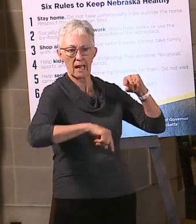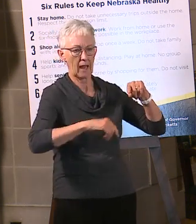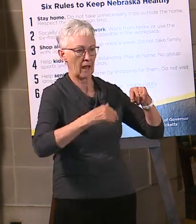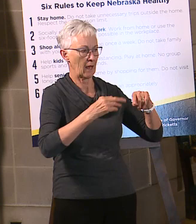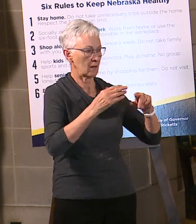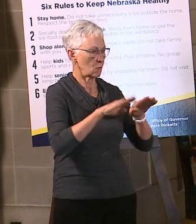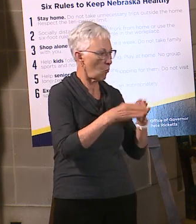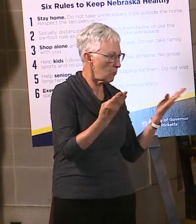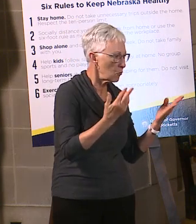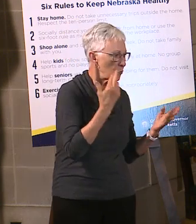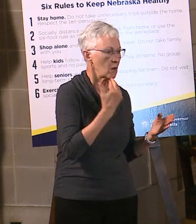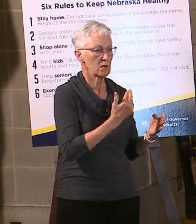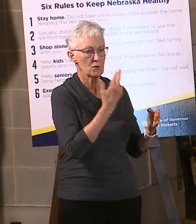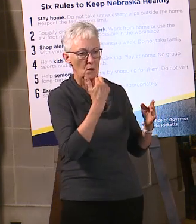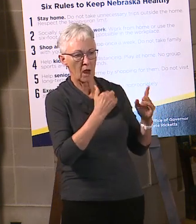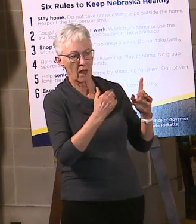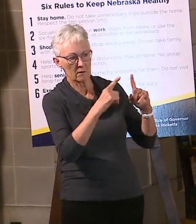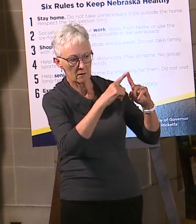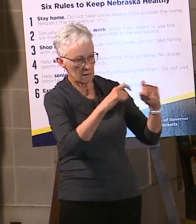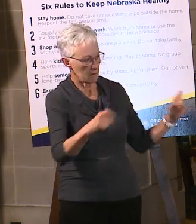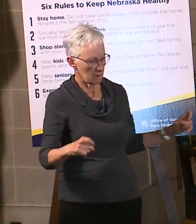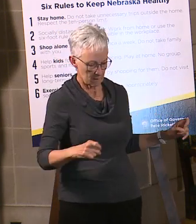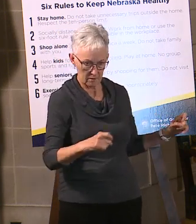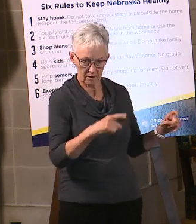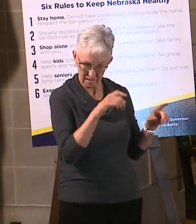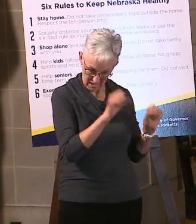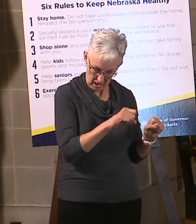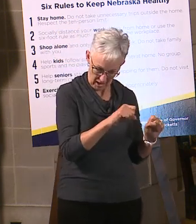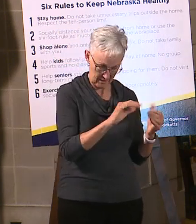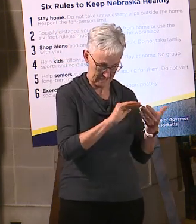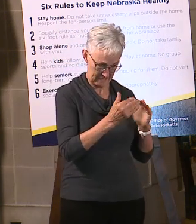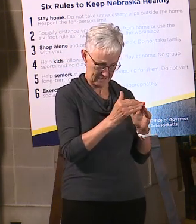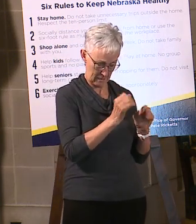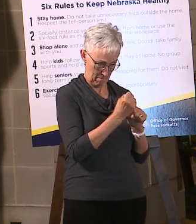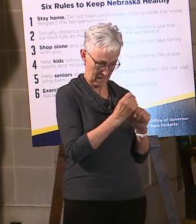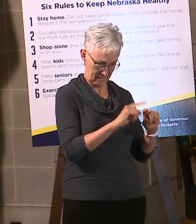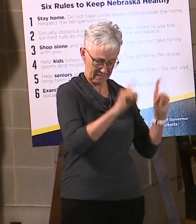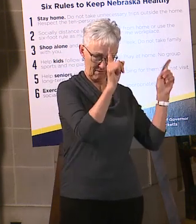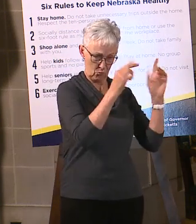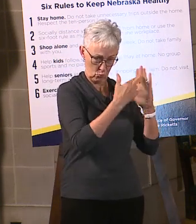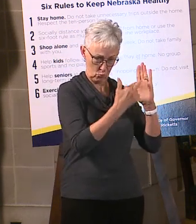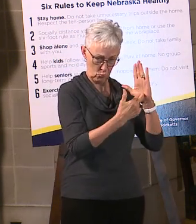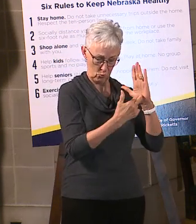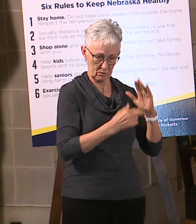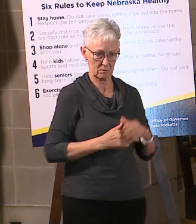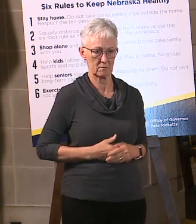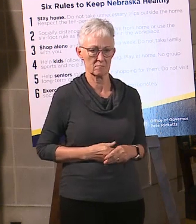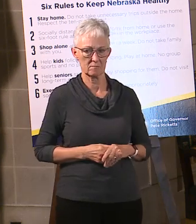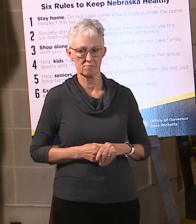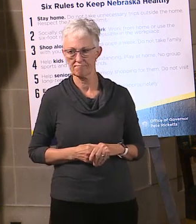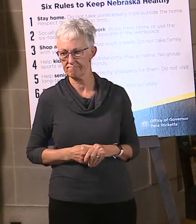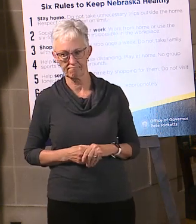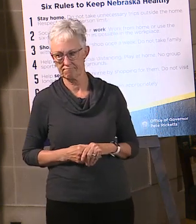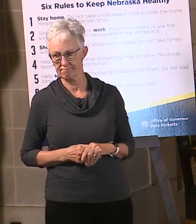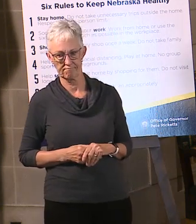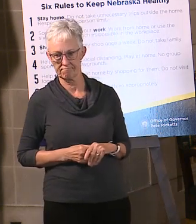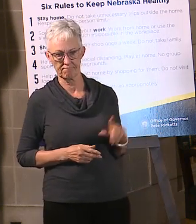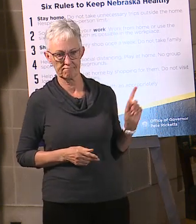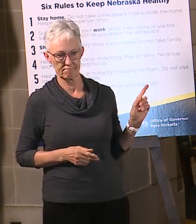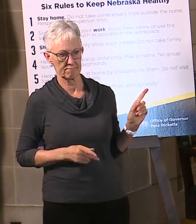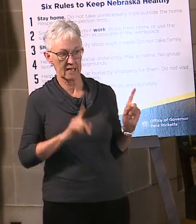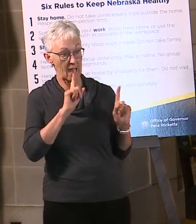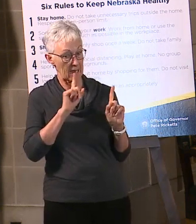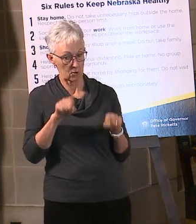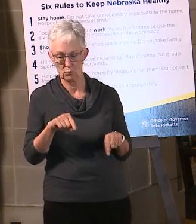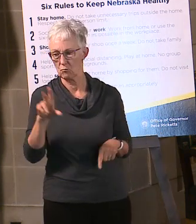options to assess their local economies? No, they do not have the ability to do something that is less restricted than what is going on with regard to the DHM in that public